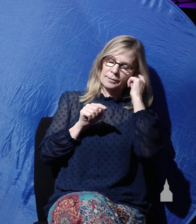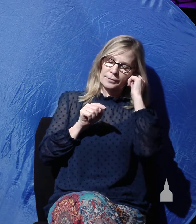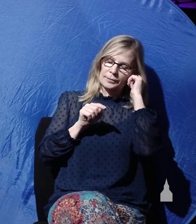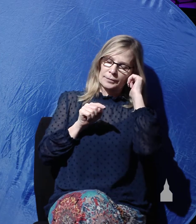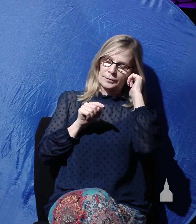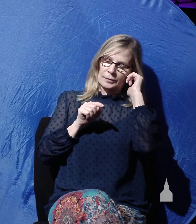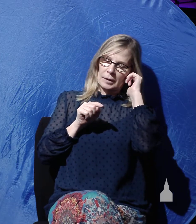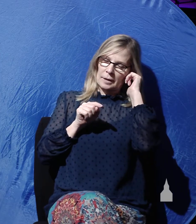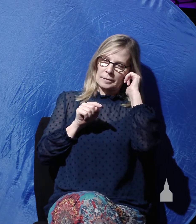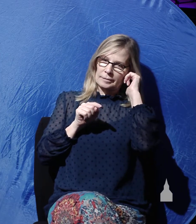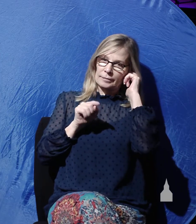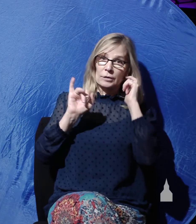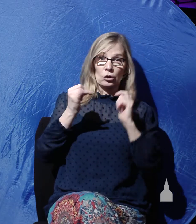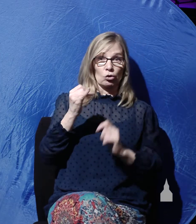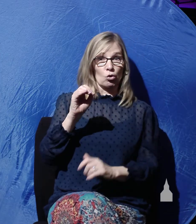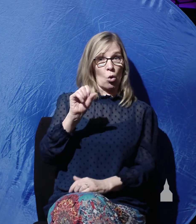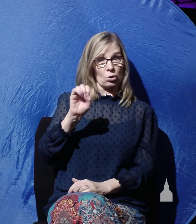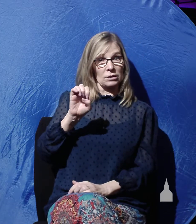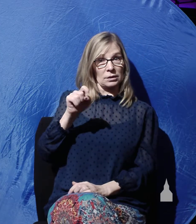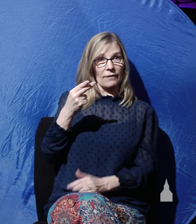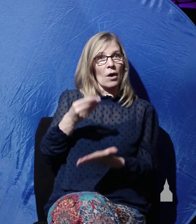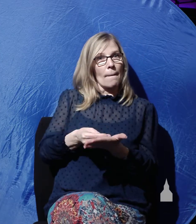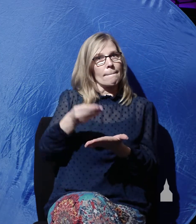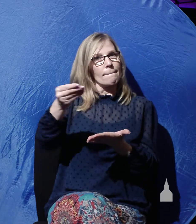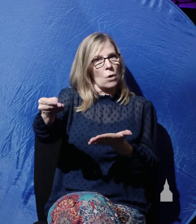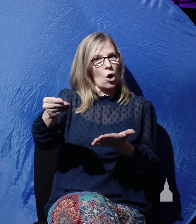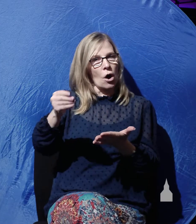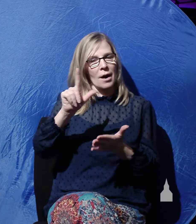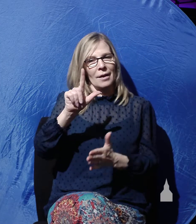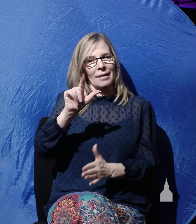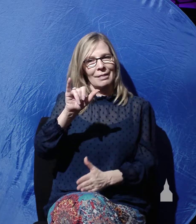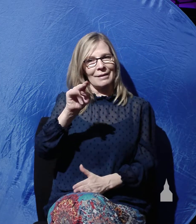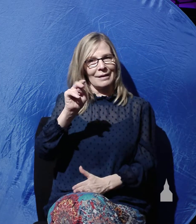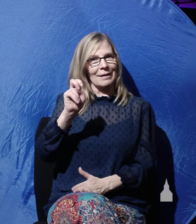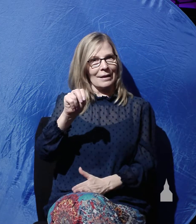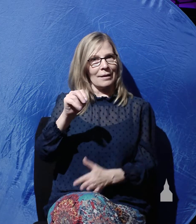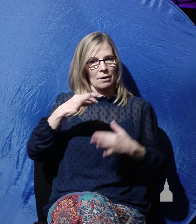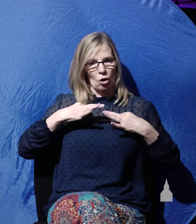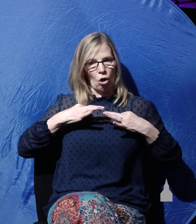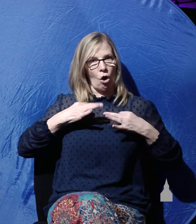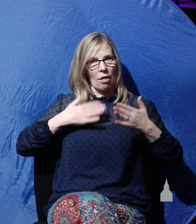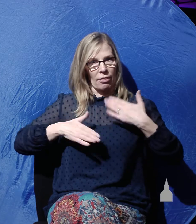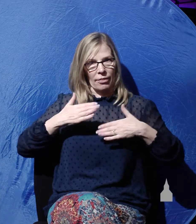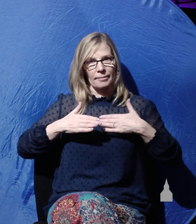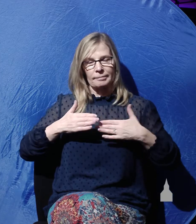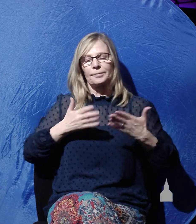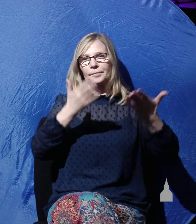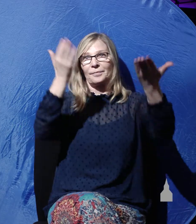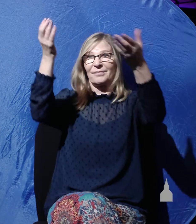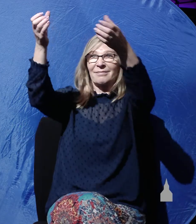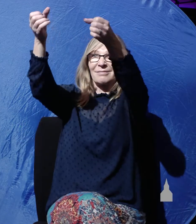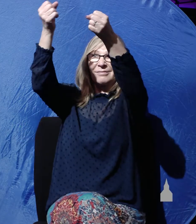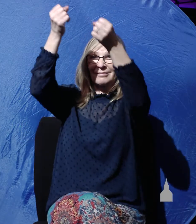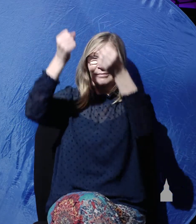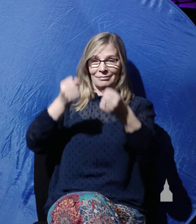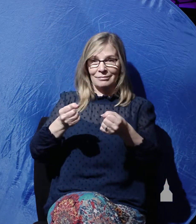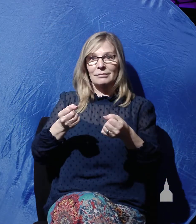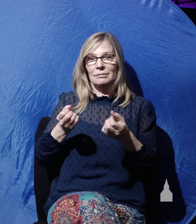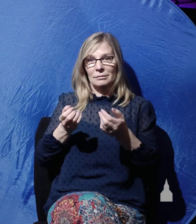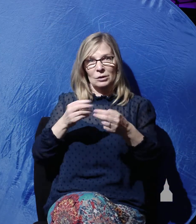are now. Joseph bought a linen cloth, took him down, wrapped him in the linen cloth, and laid him in a tomb, which had